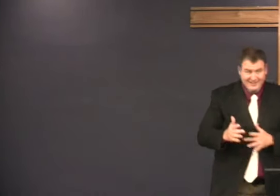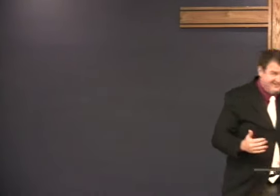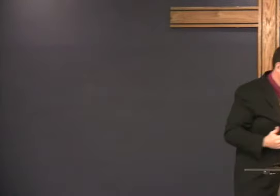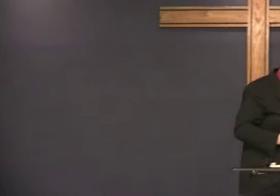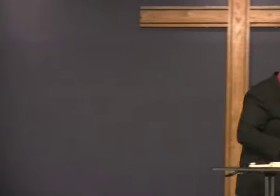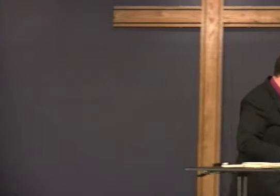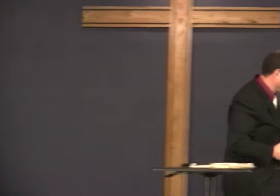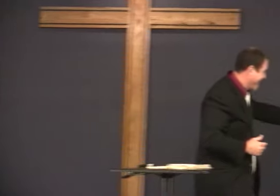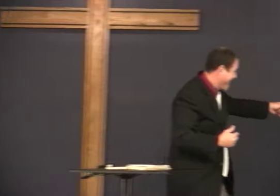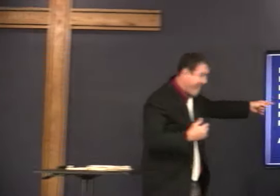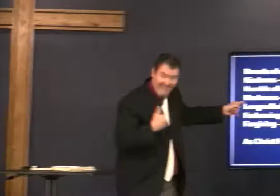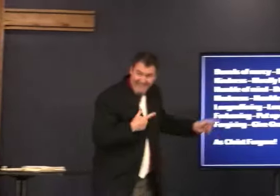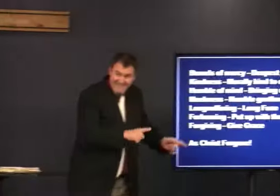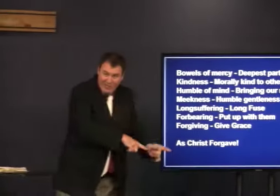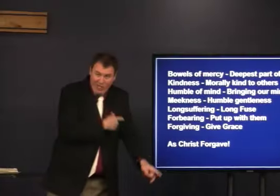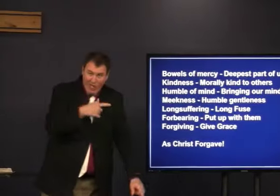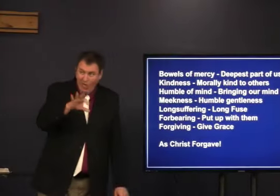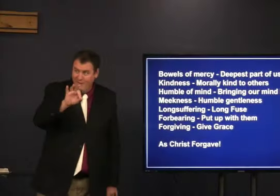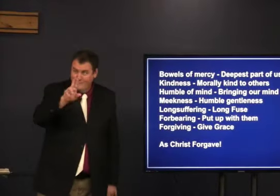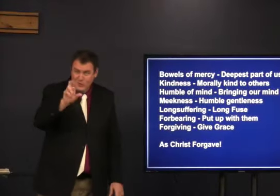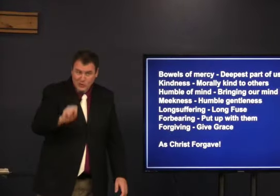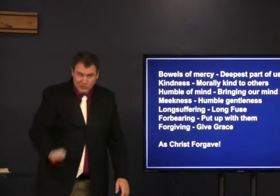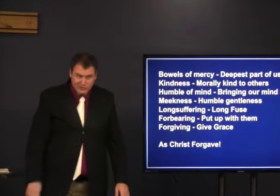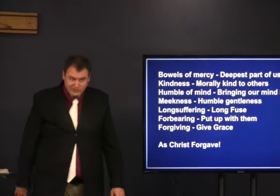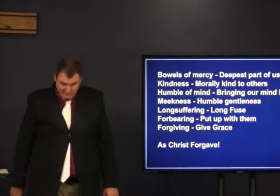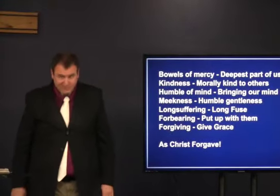and Jesus has a long fuse